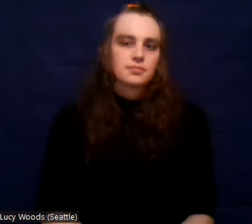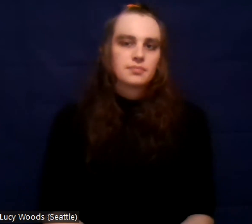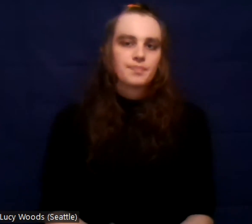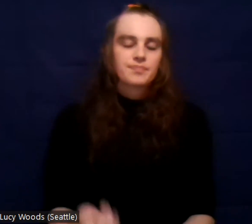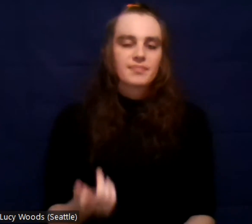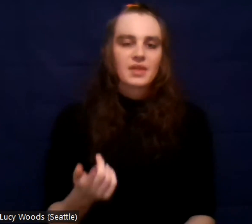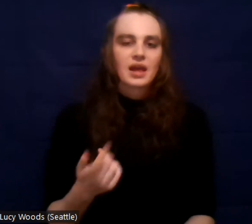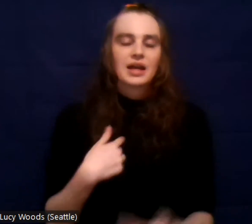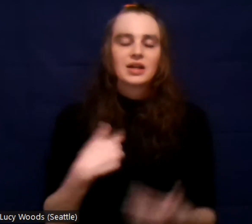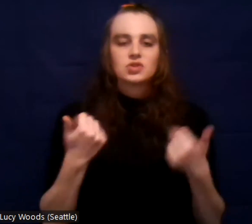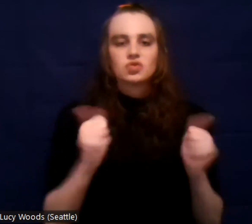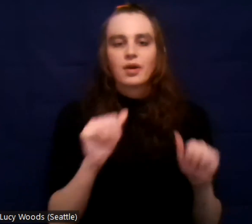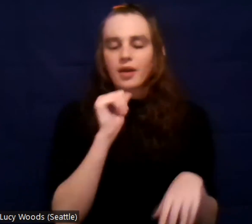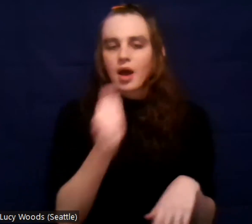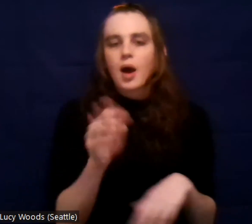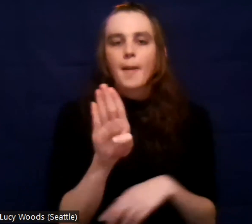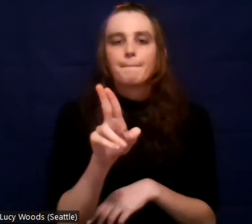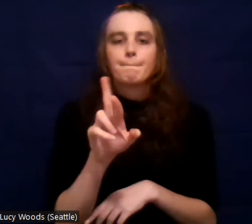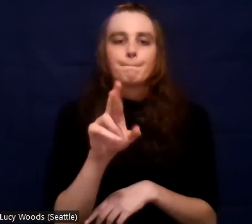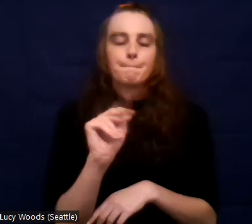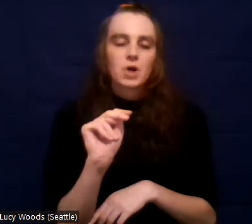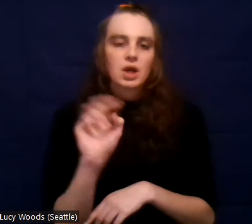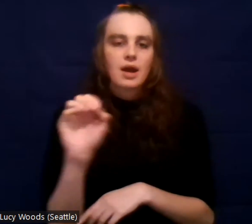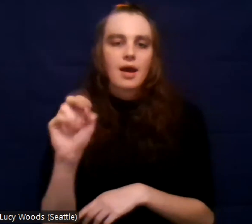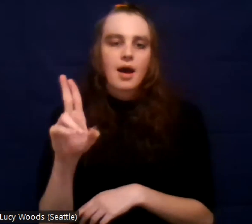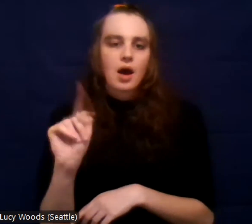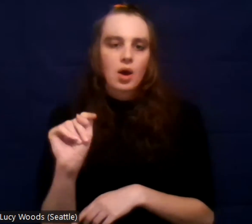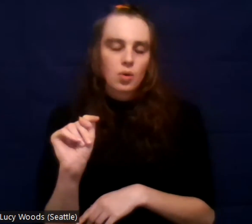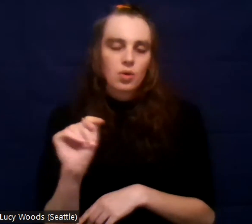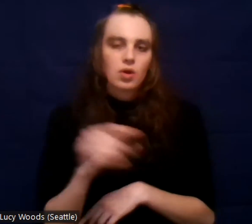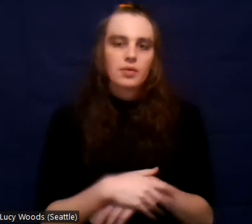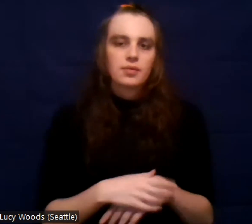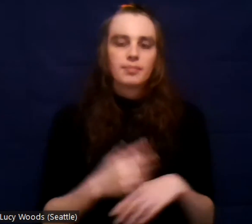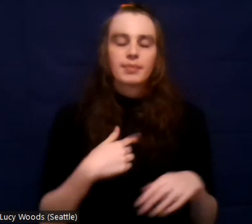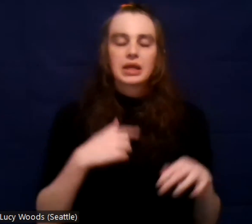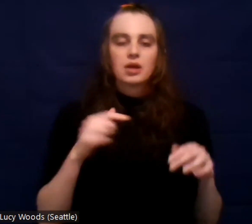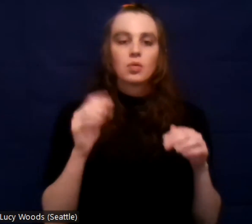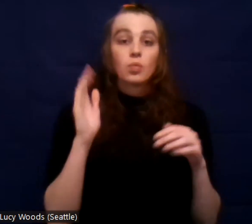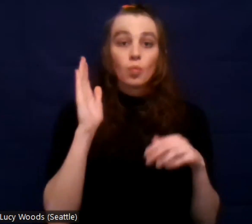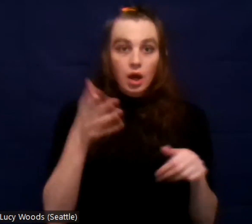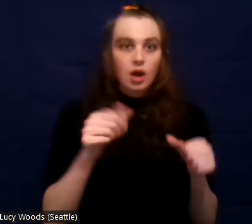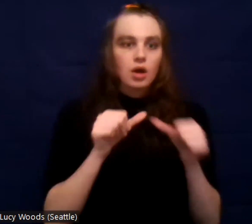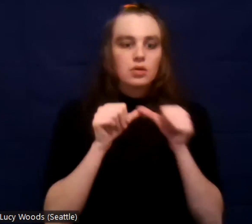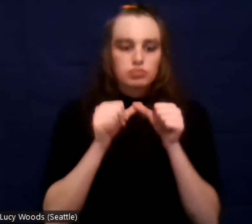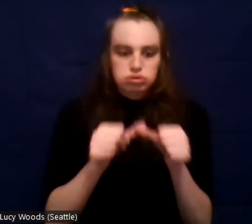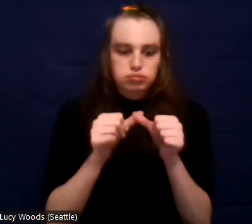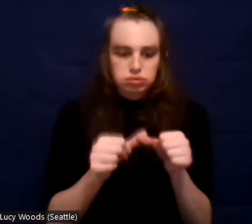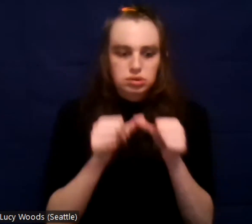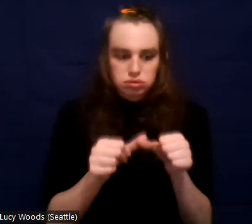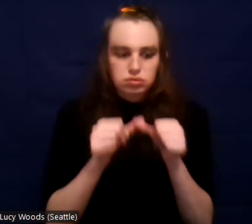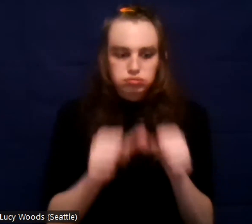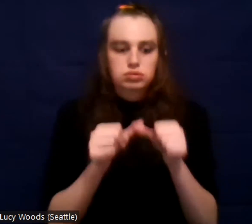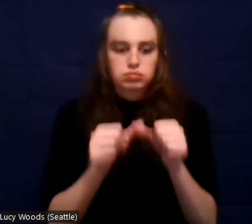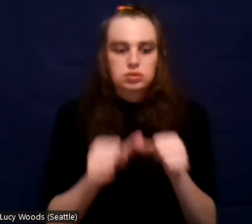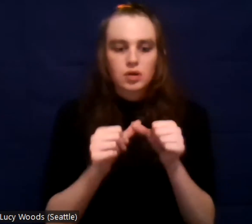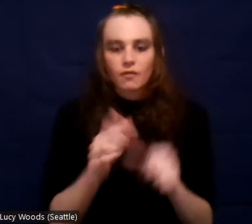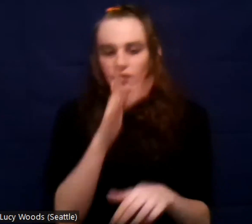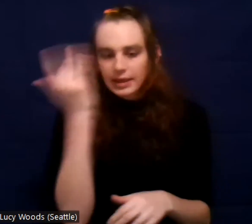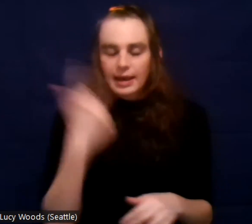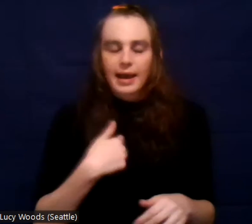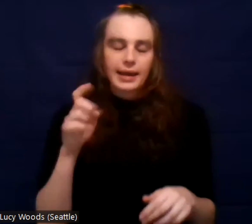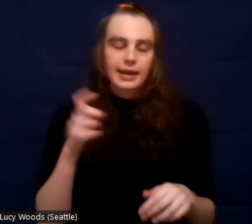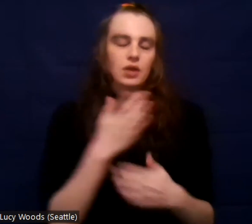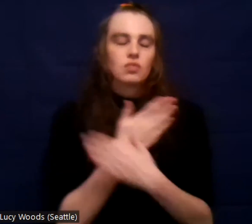out. Um, cause I I'm the type of person that goes and goes and goes, um, and, and forget sometimes that I need